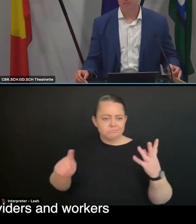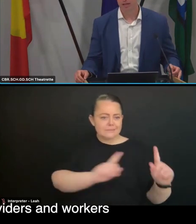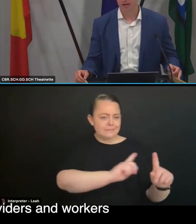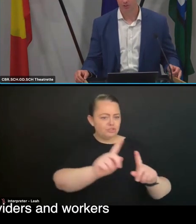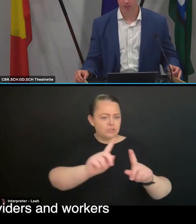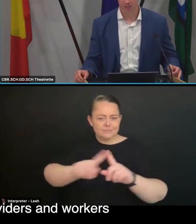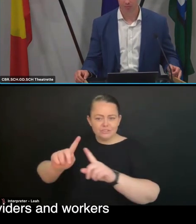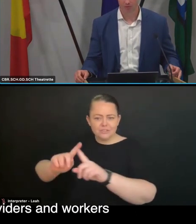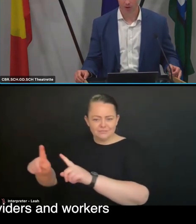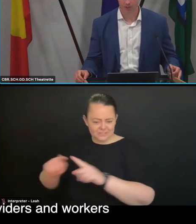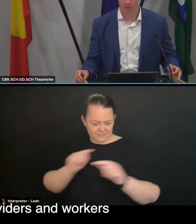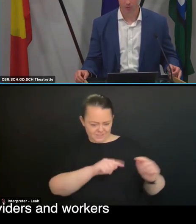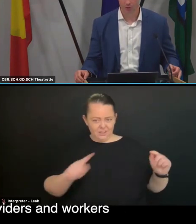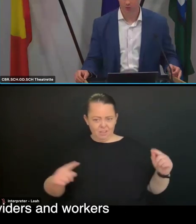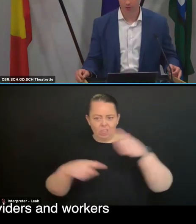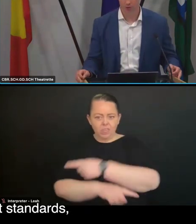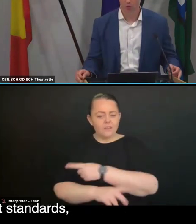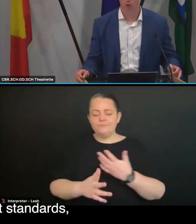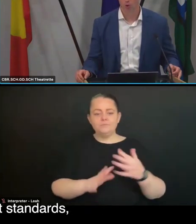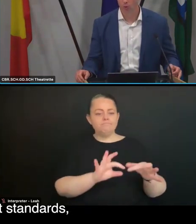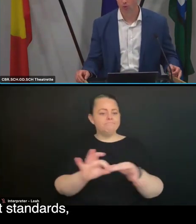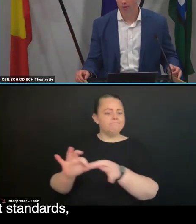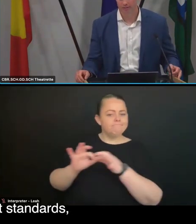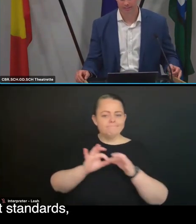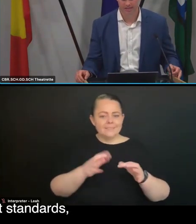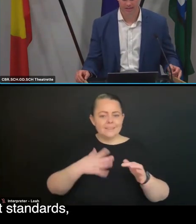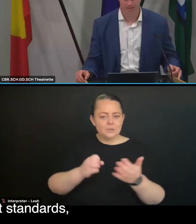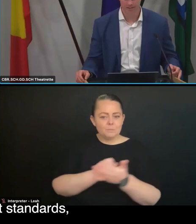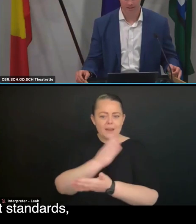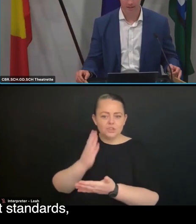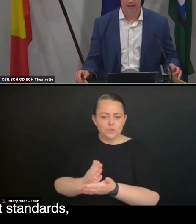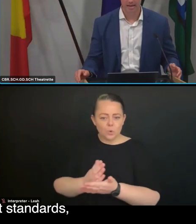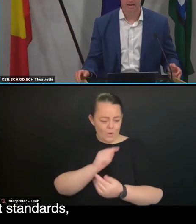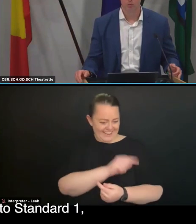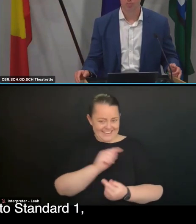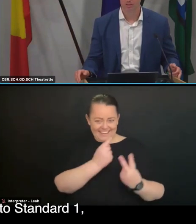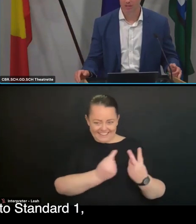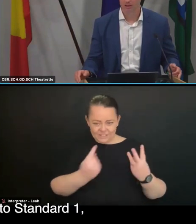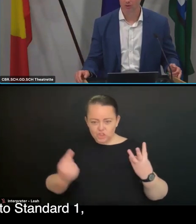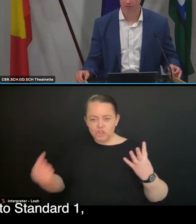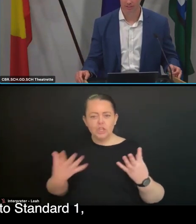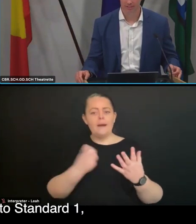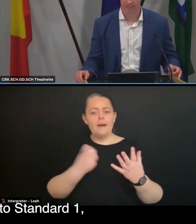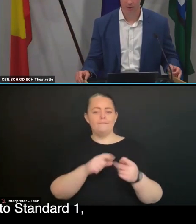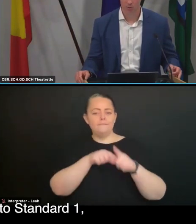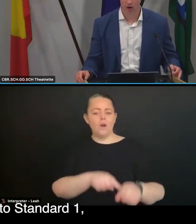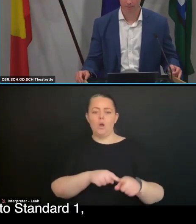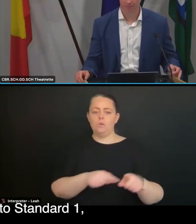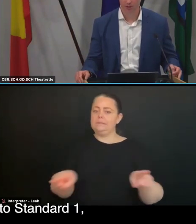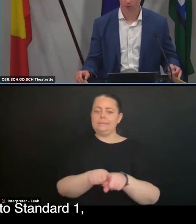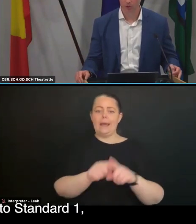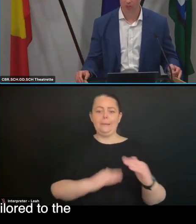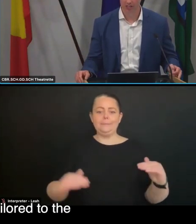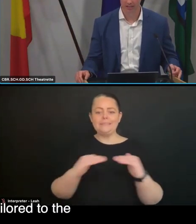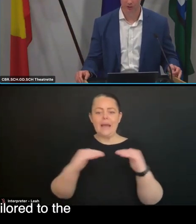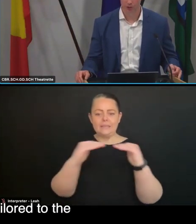In delivering care and services, providers and workers must draw on all the relevant standards. Again, in particular reference to standard one,